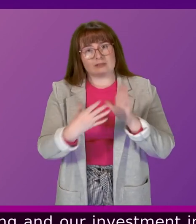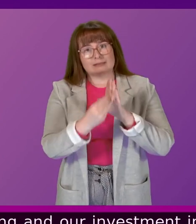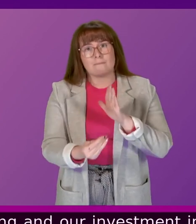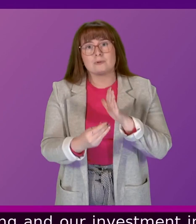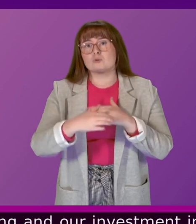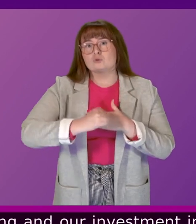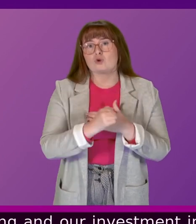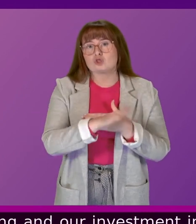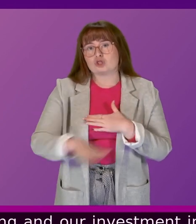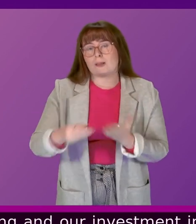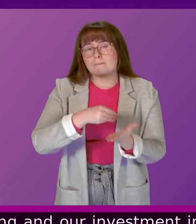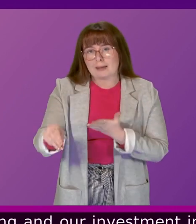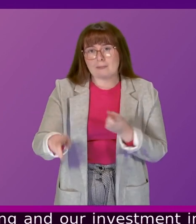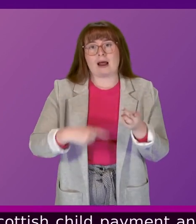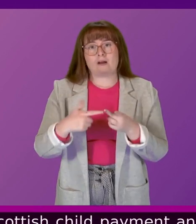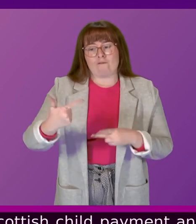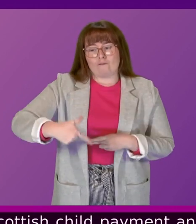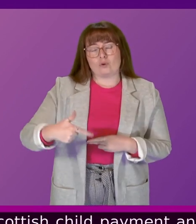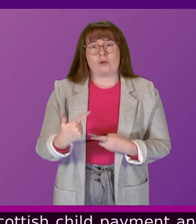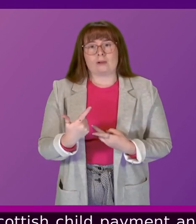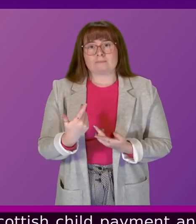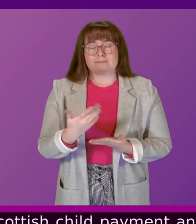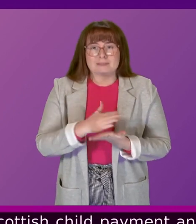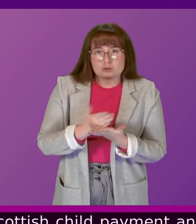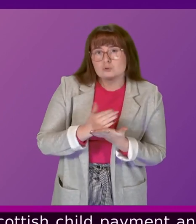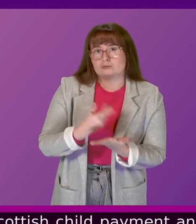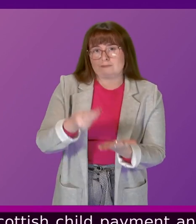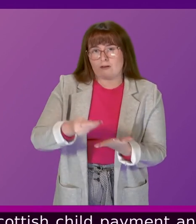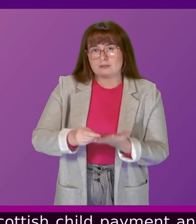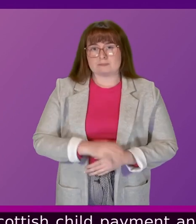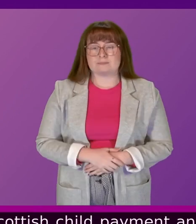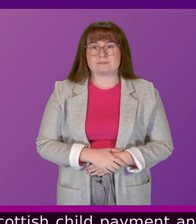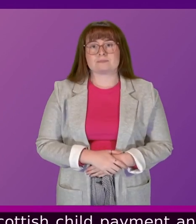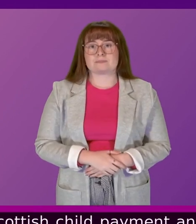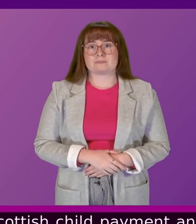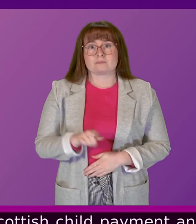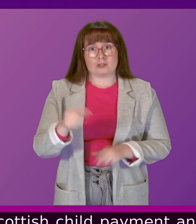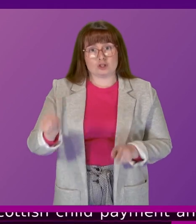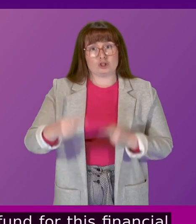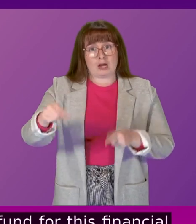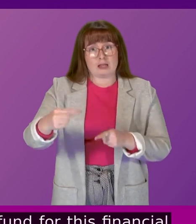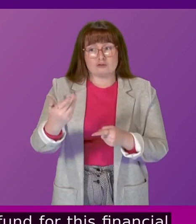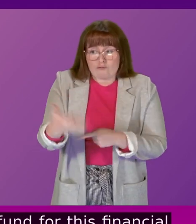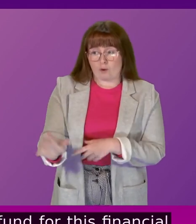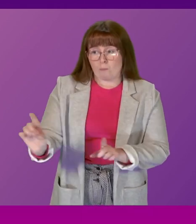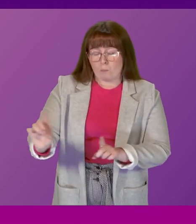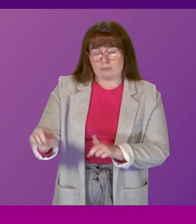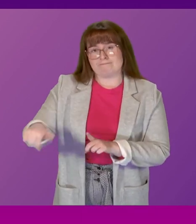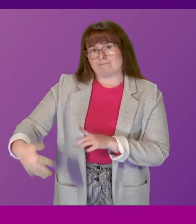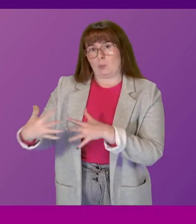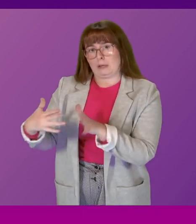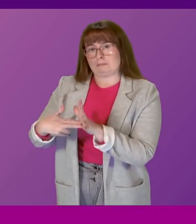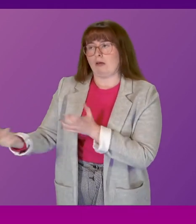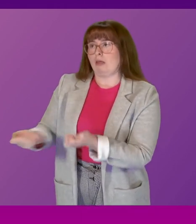and in tripling the Fuel and Security Fund for this financial year. This challenge is as a result of prolonged Westminster